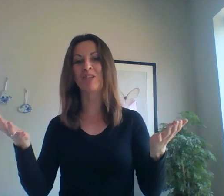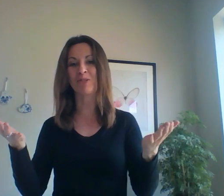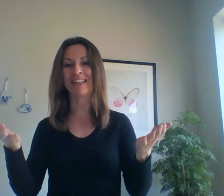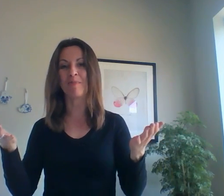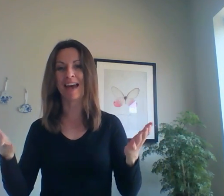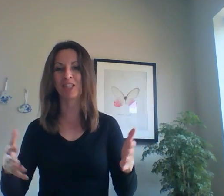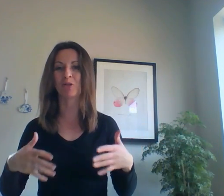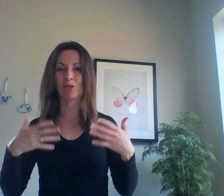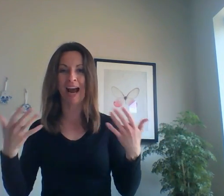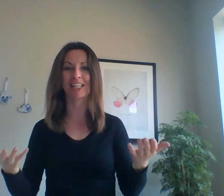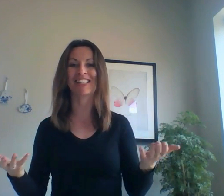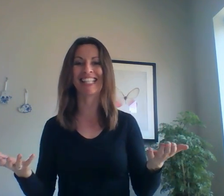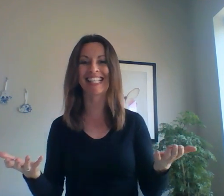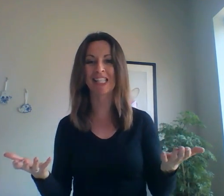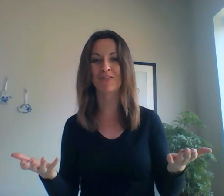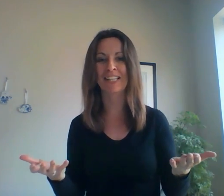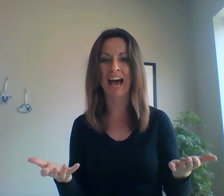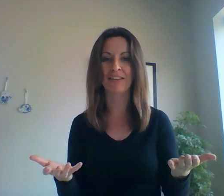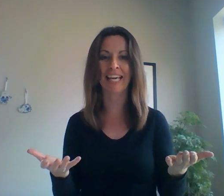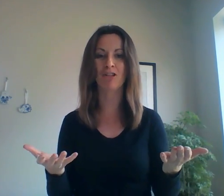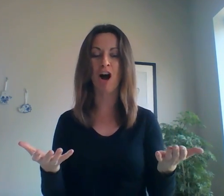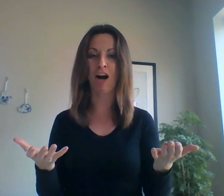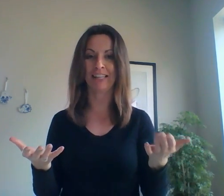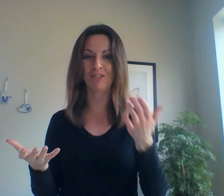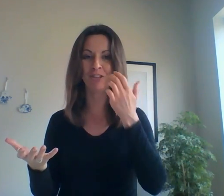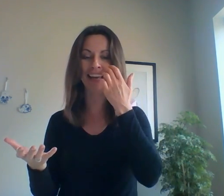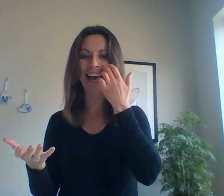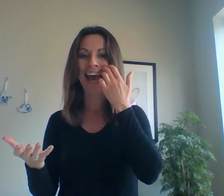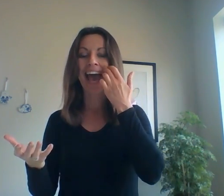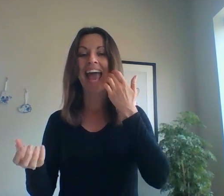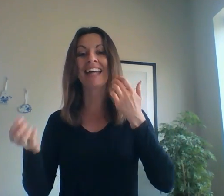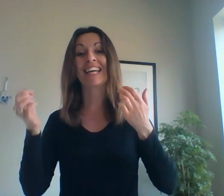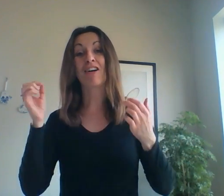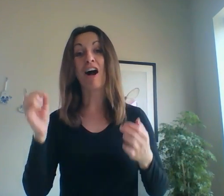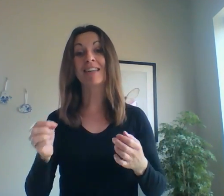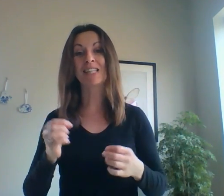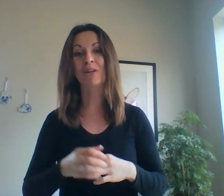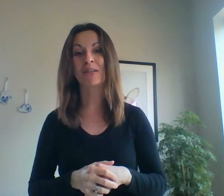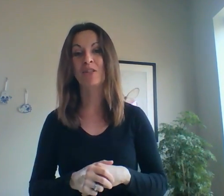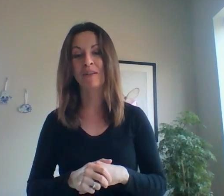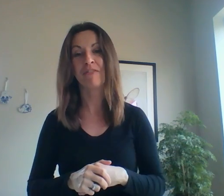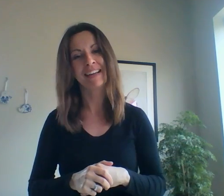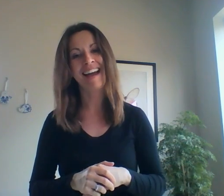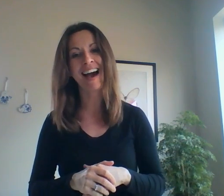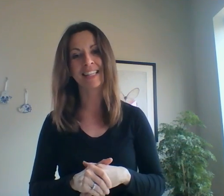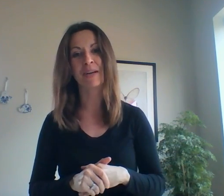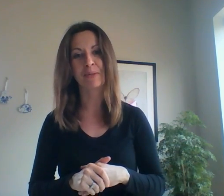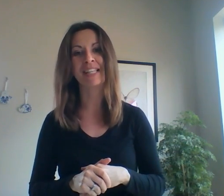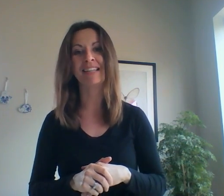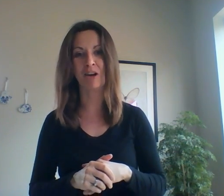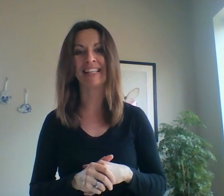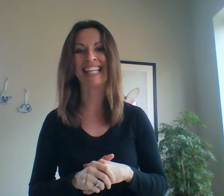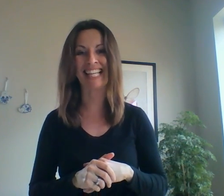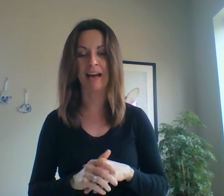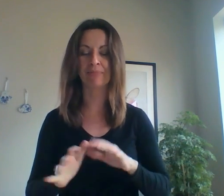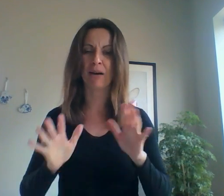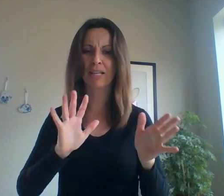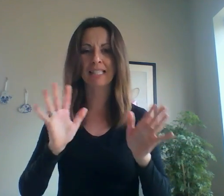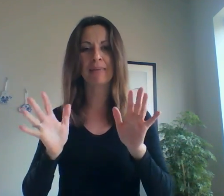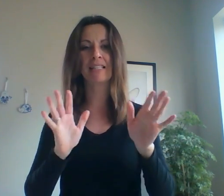use them as you're trying to successfully navigate college. And they are also going to be fairly highly represented on the exam. I would expect